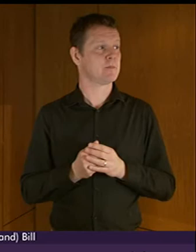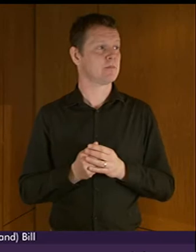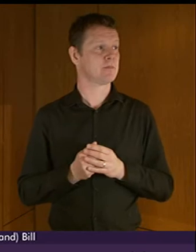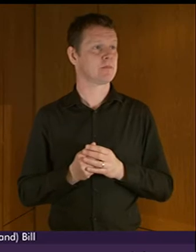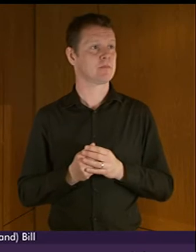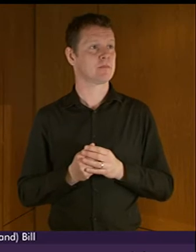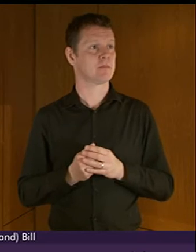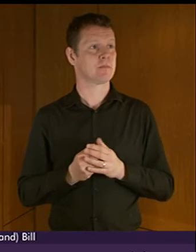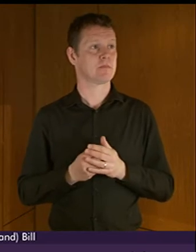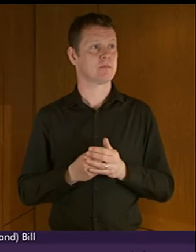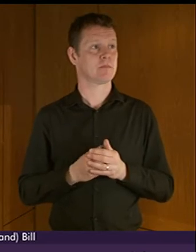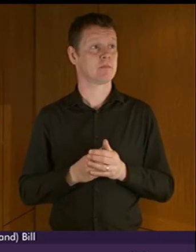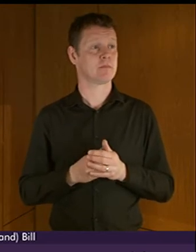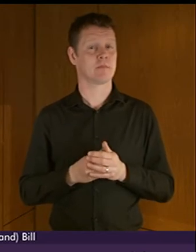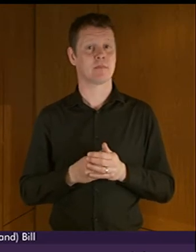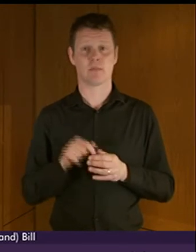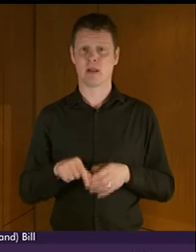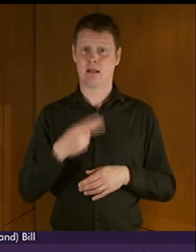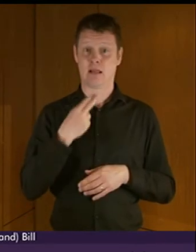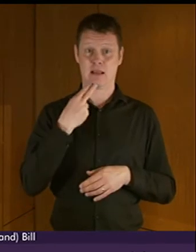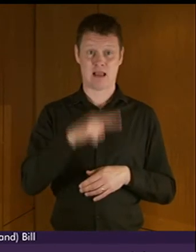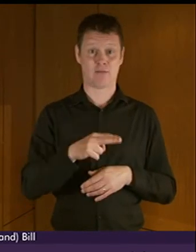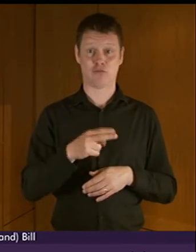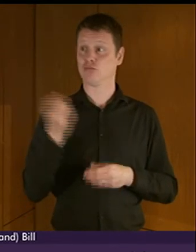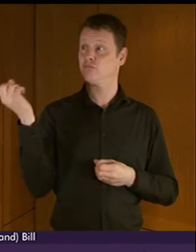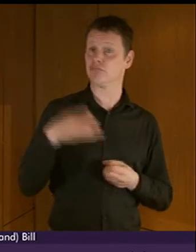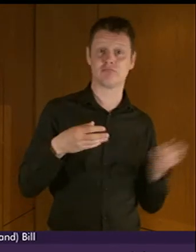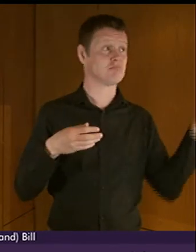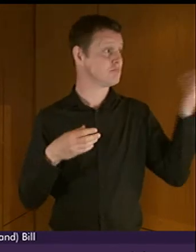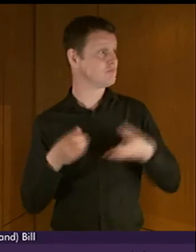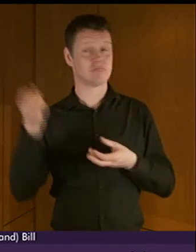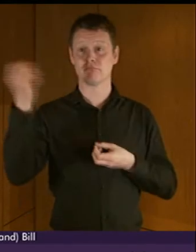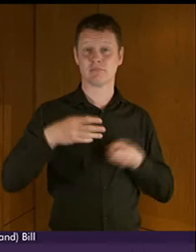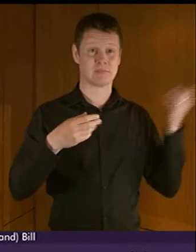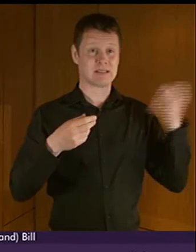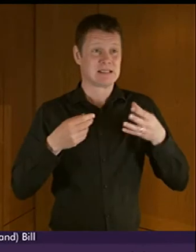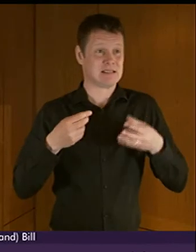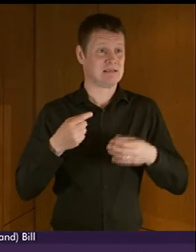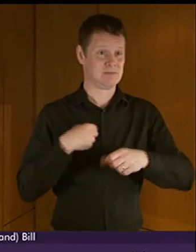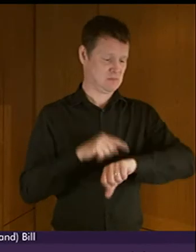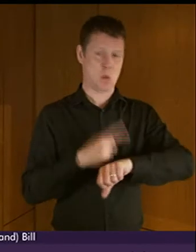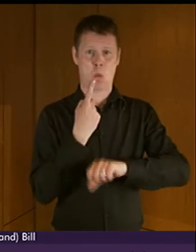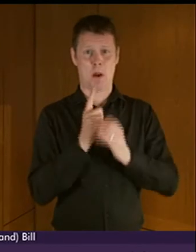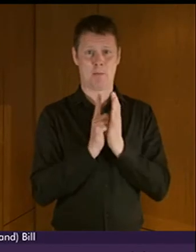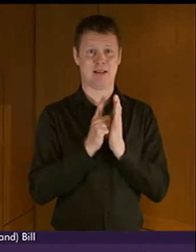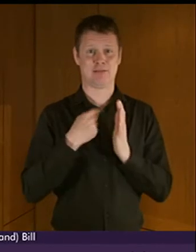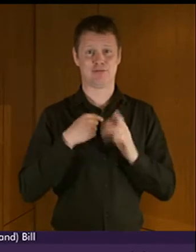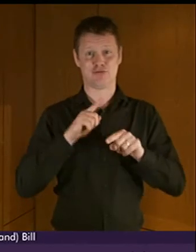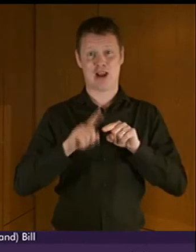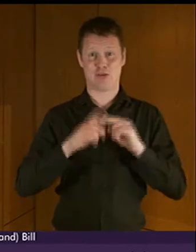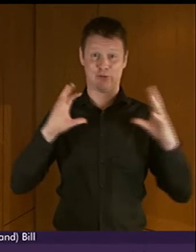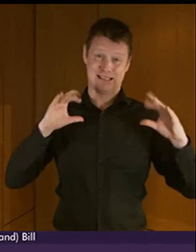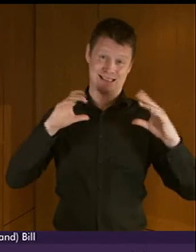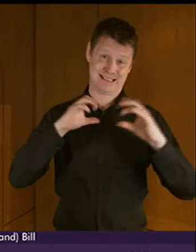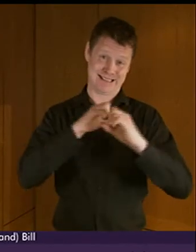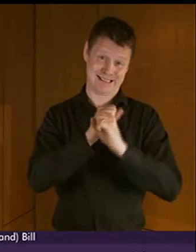range of contributions this afternoon if I can pick up as many as I can in the minute we have left I